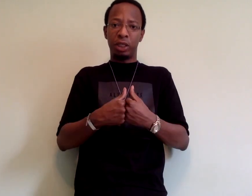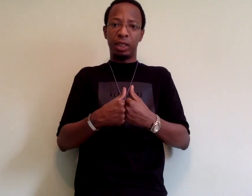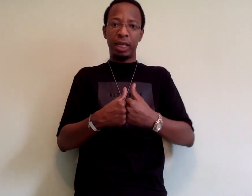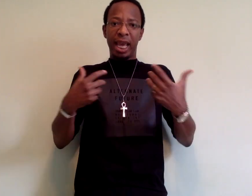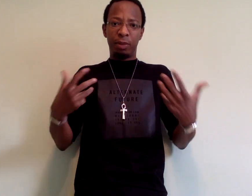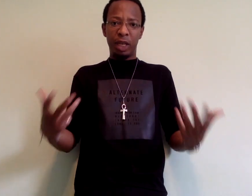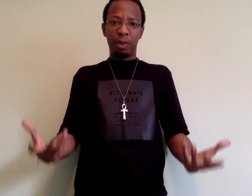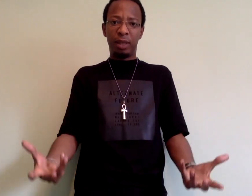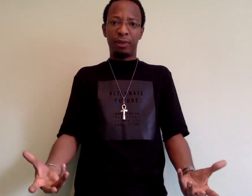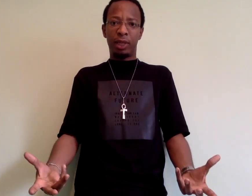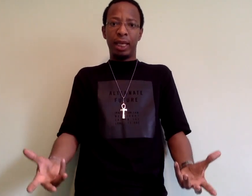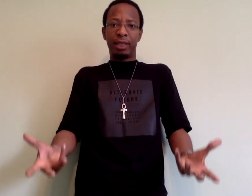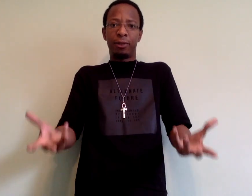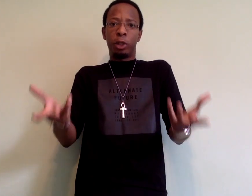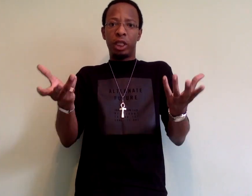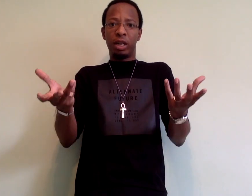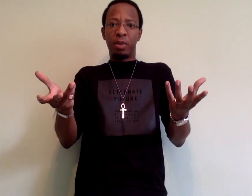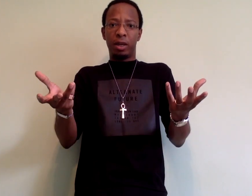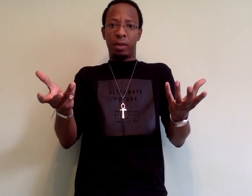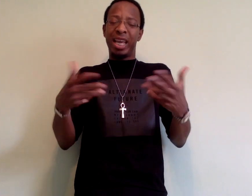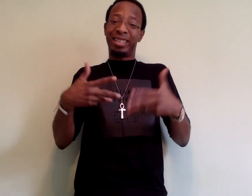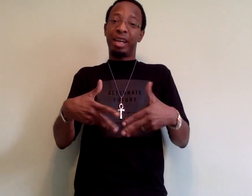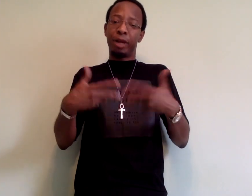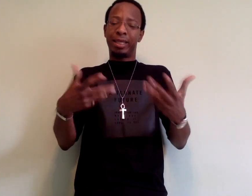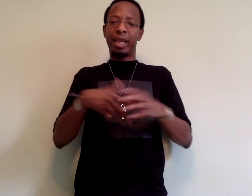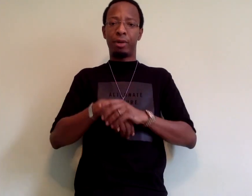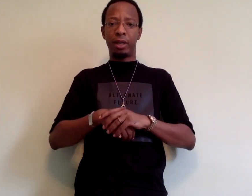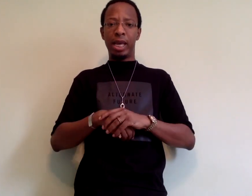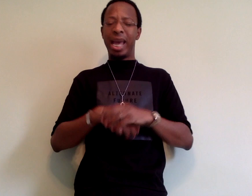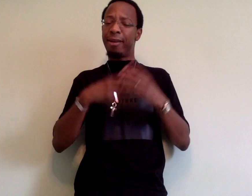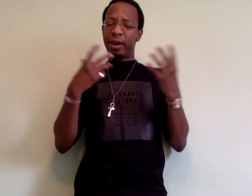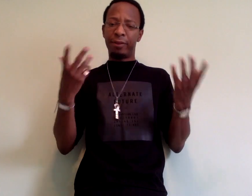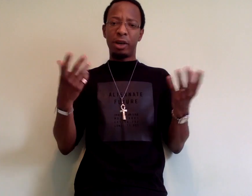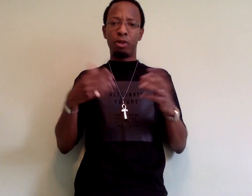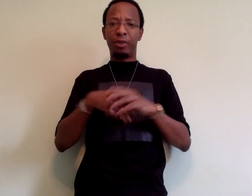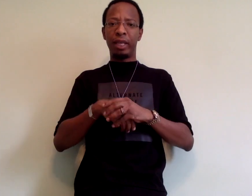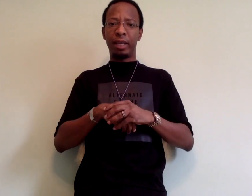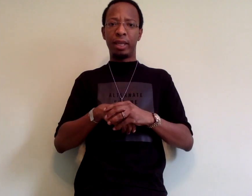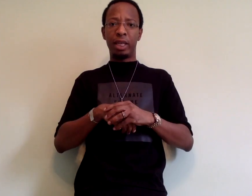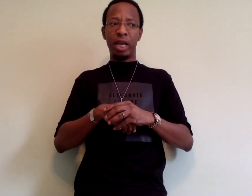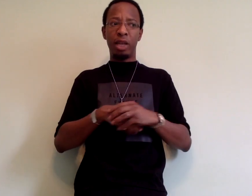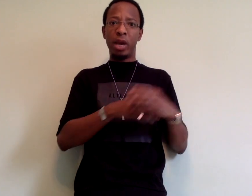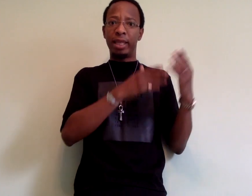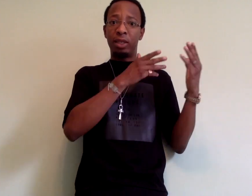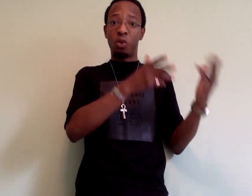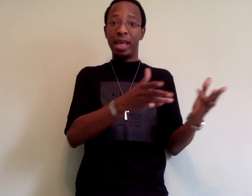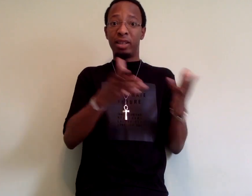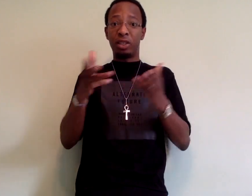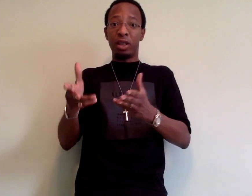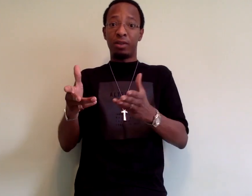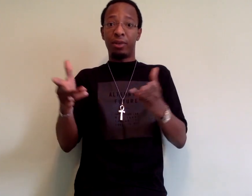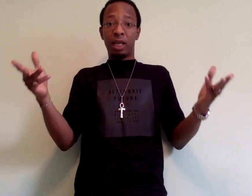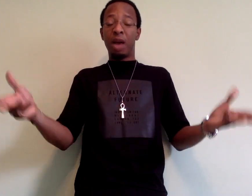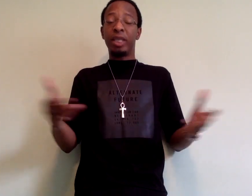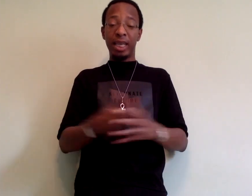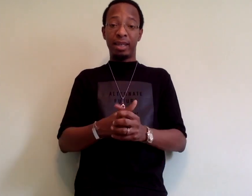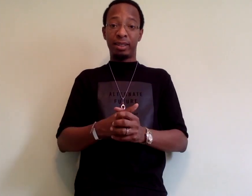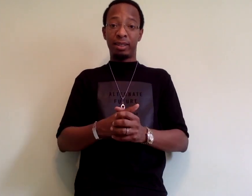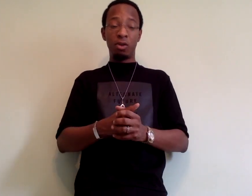that helped uplift the less fortunate among them, et cetera, et cetera. And I found it very revealing that you had these white conservative commentators who